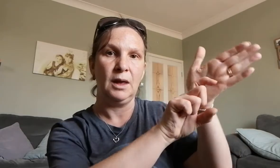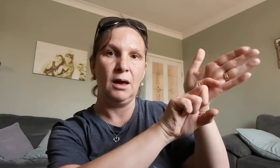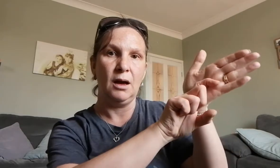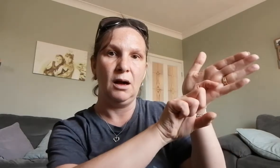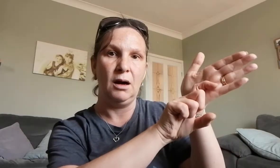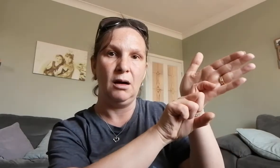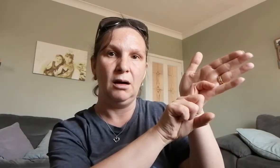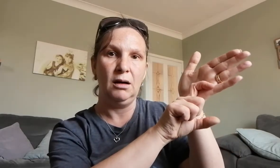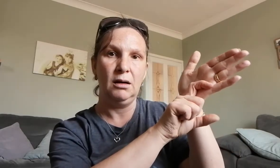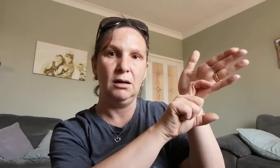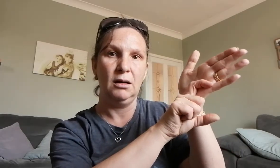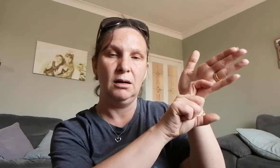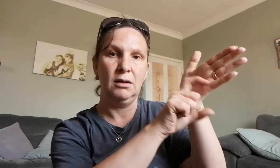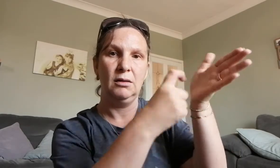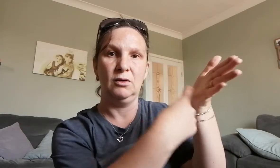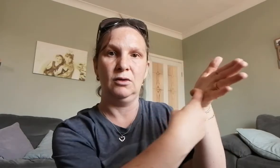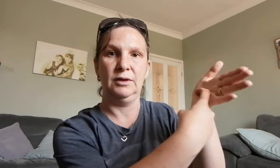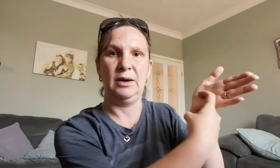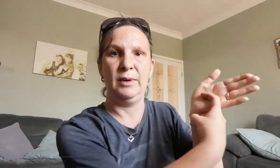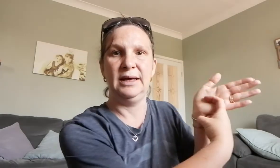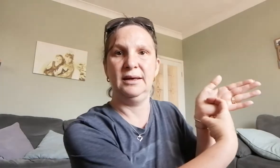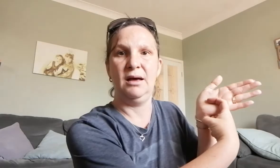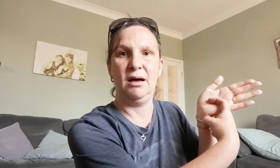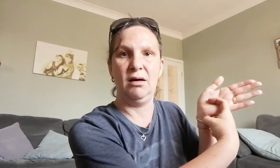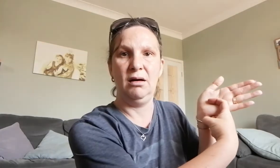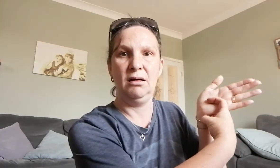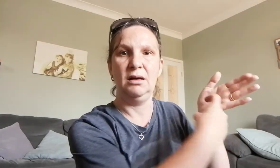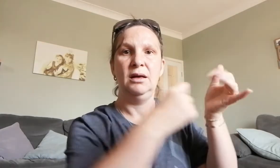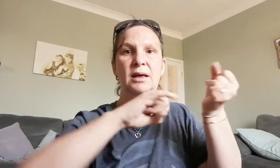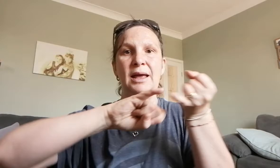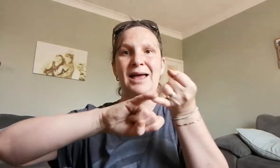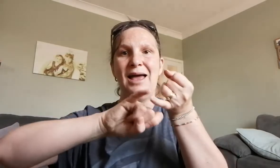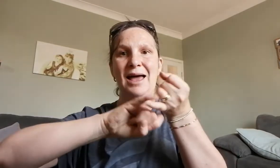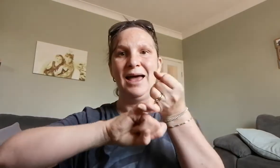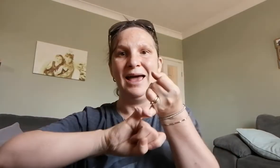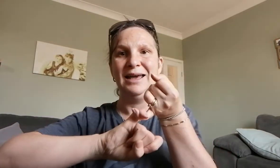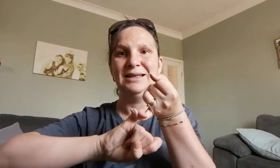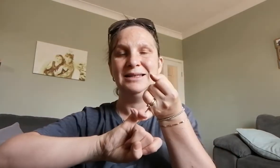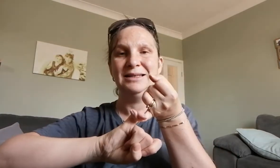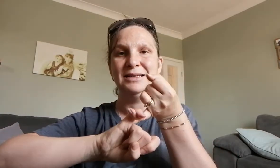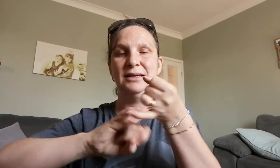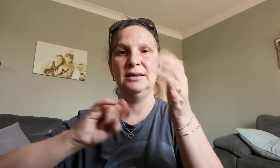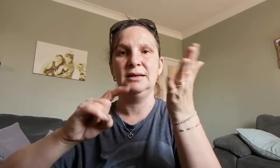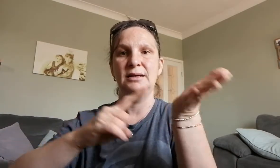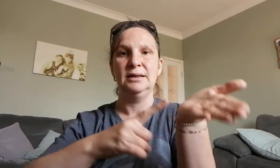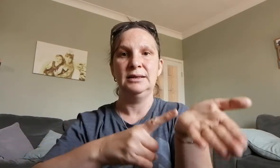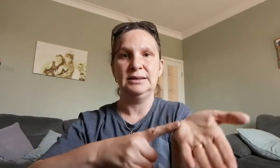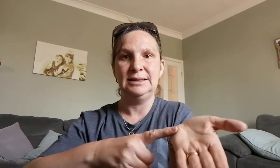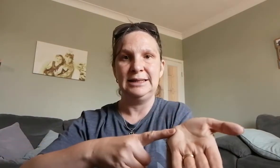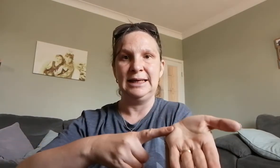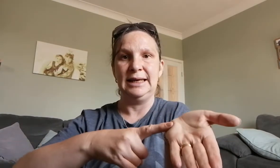R, S, T,